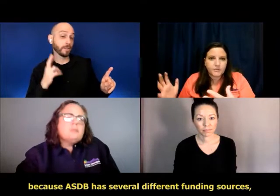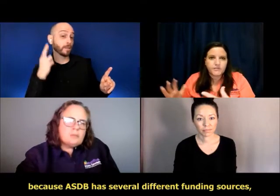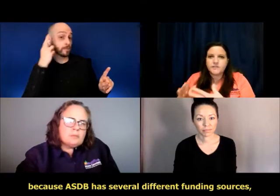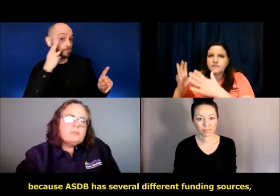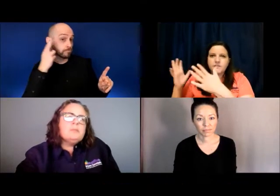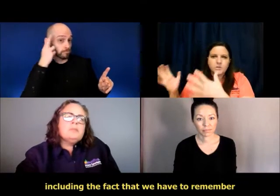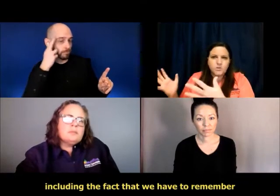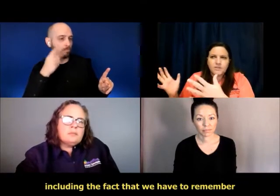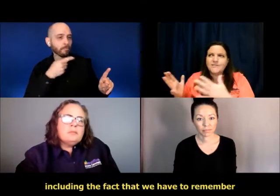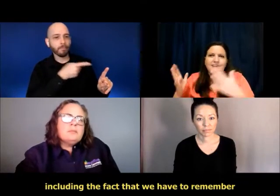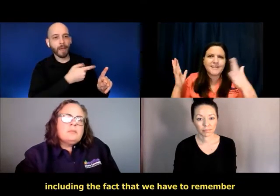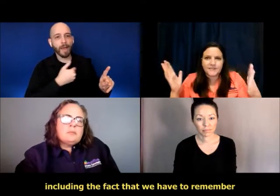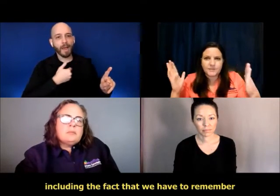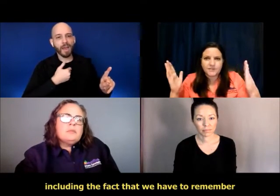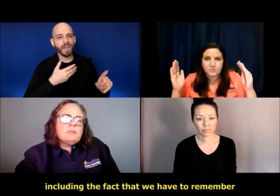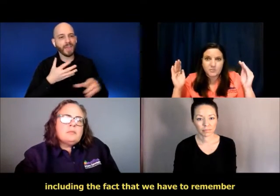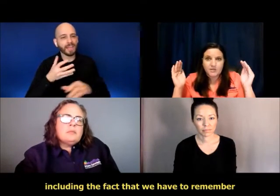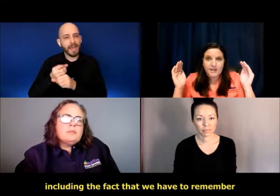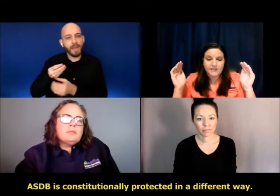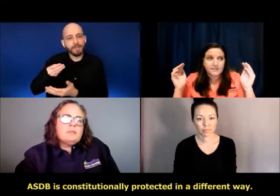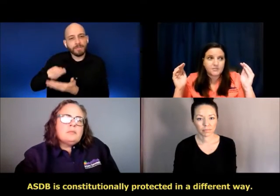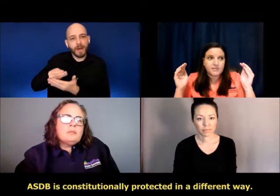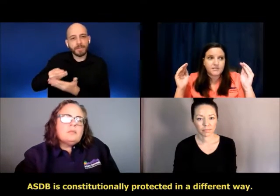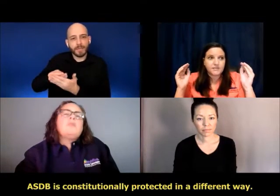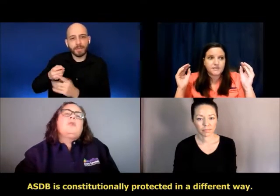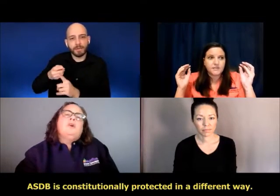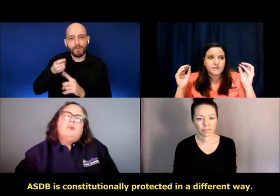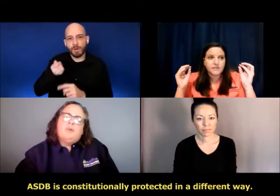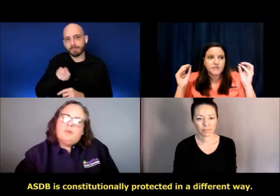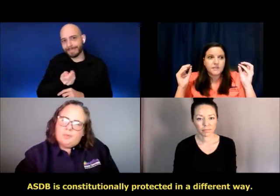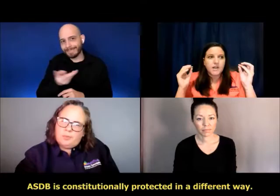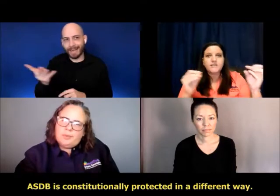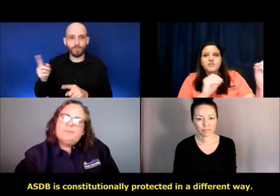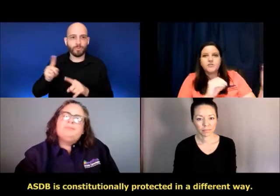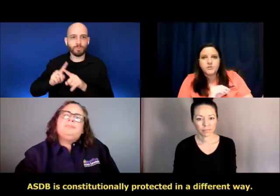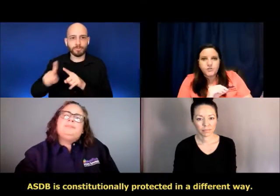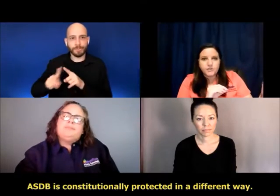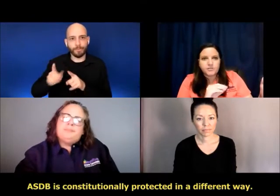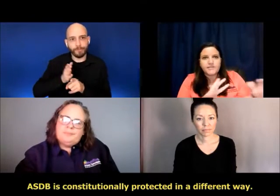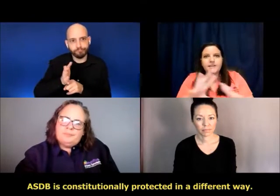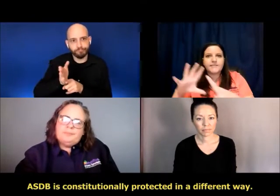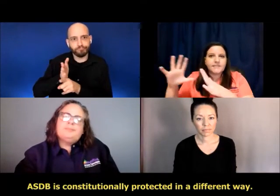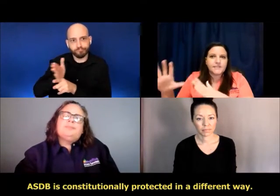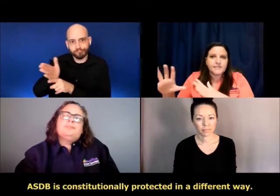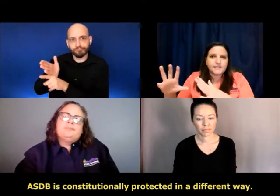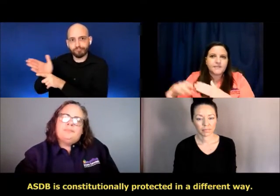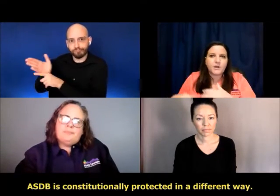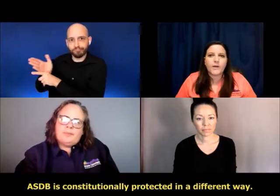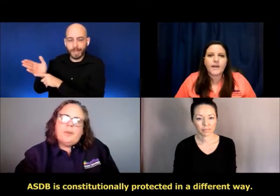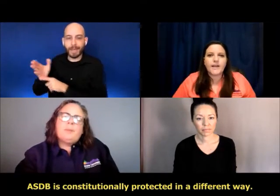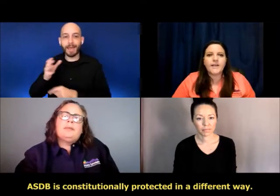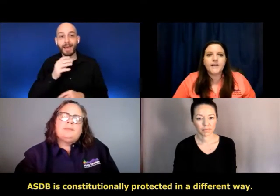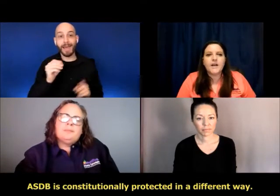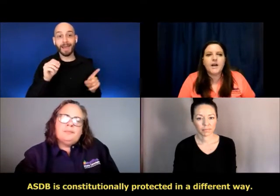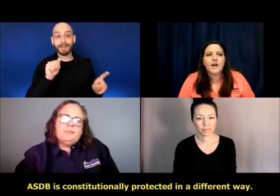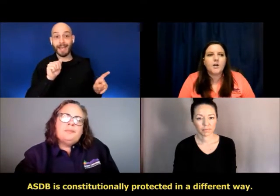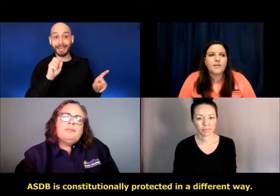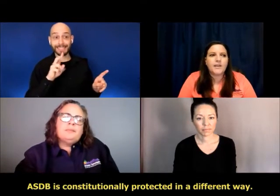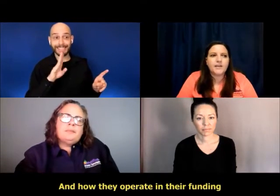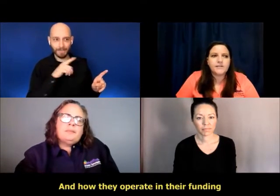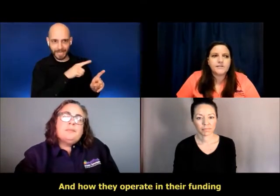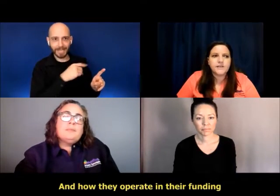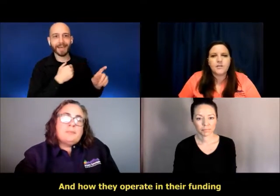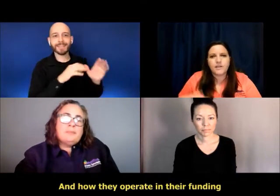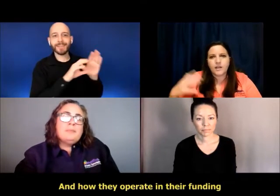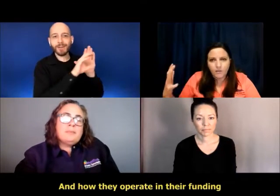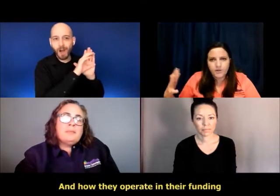funding sources, including the fact that we have to remember ASDB is constitutionally protected in a different way. Um,